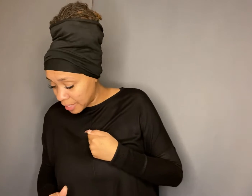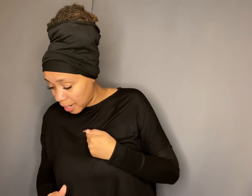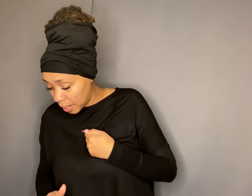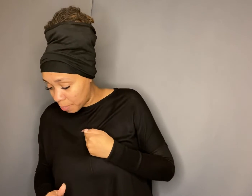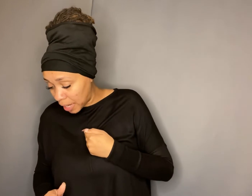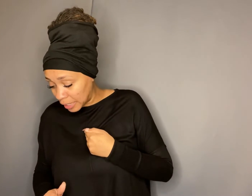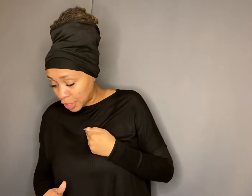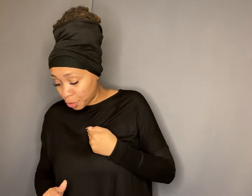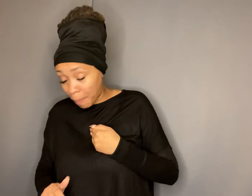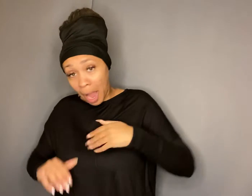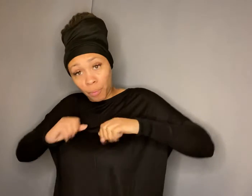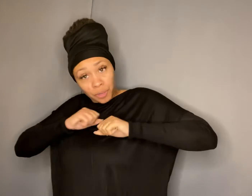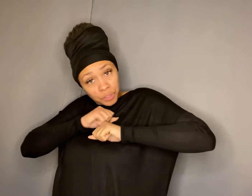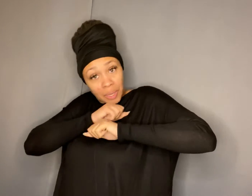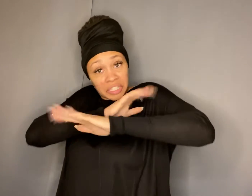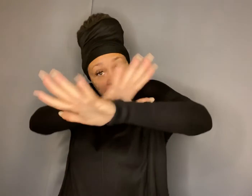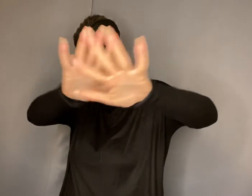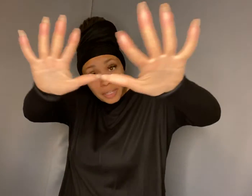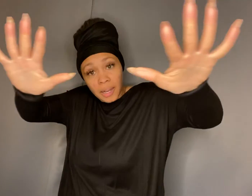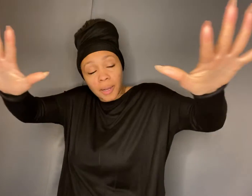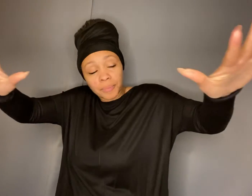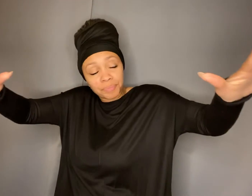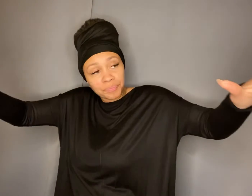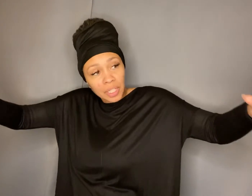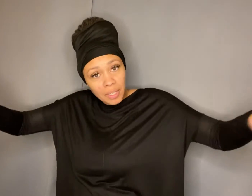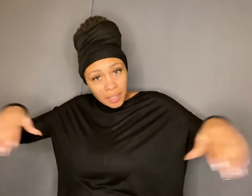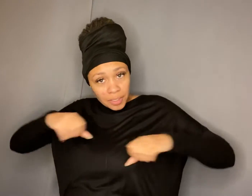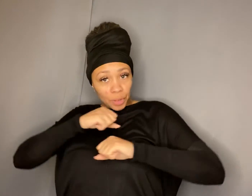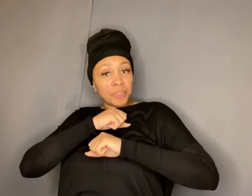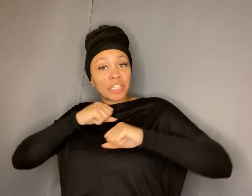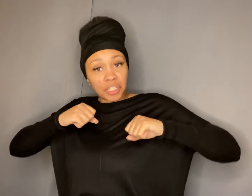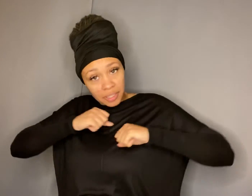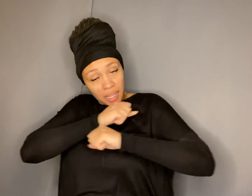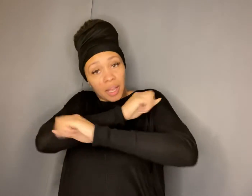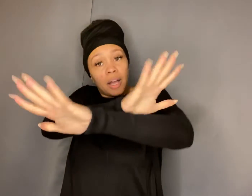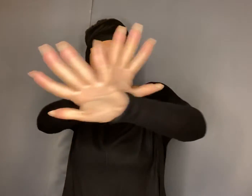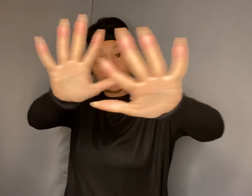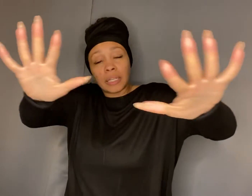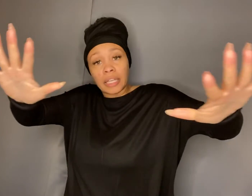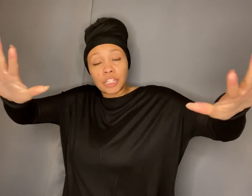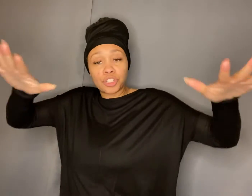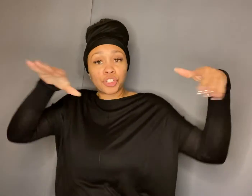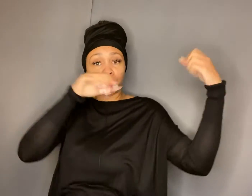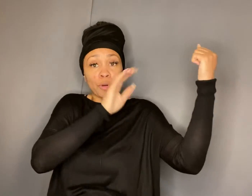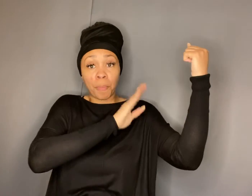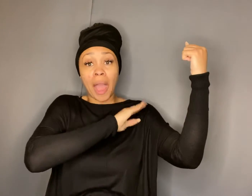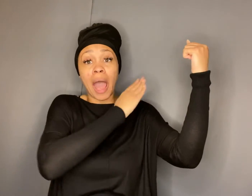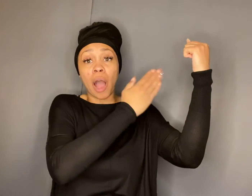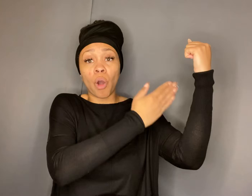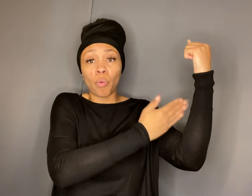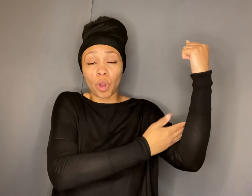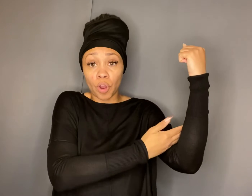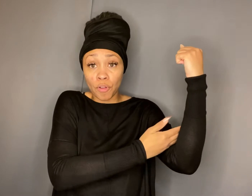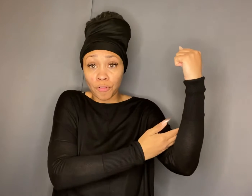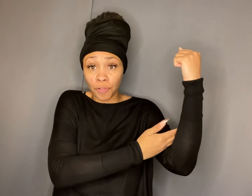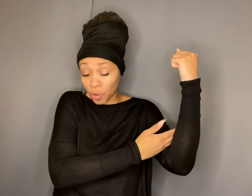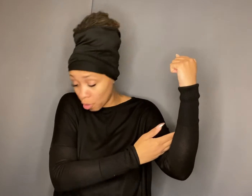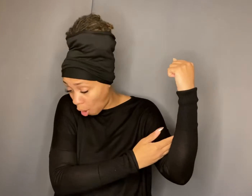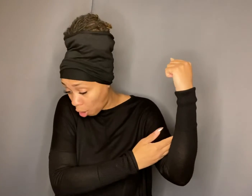um unleash your power so i just did a um interpretation unleash your power for all